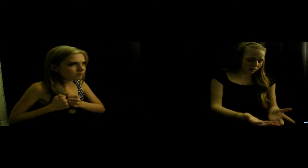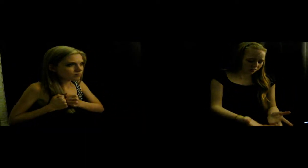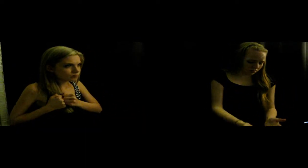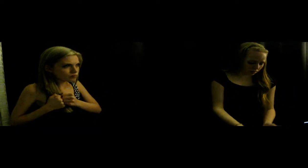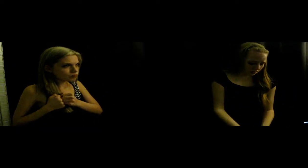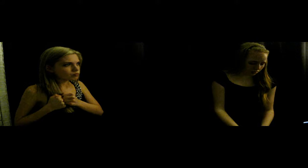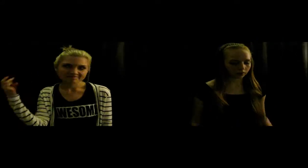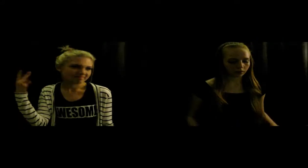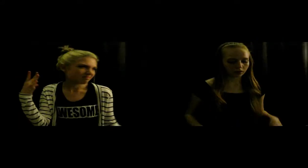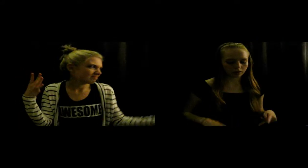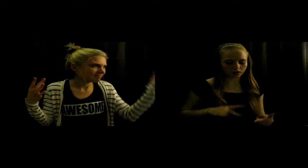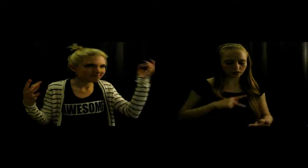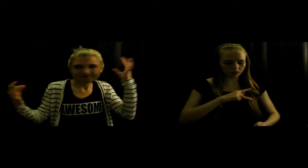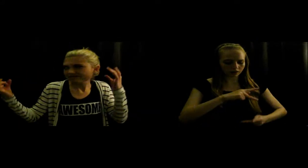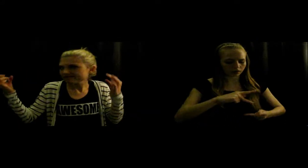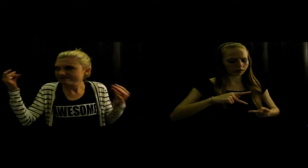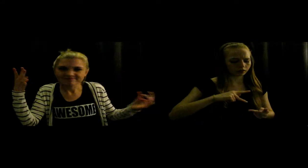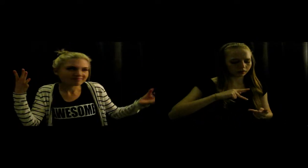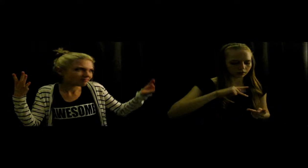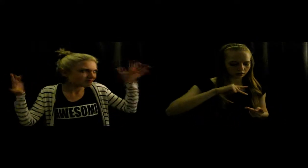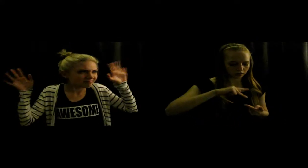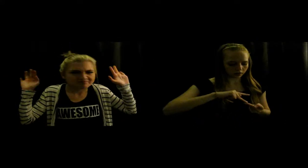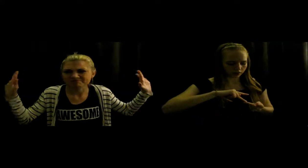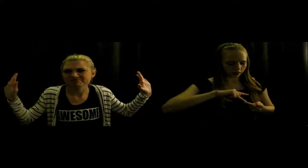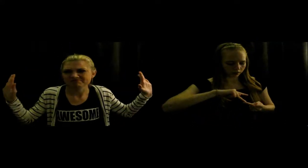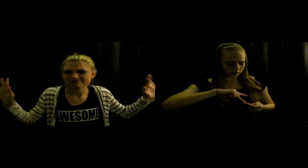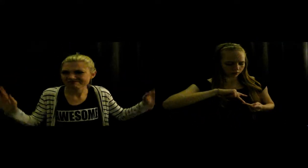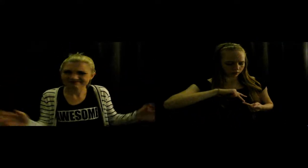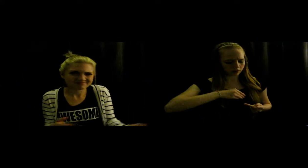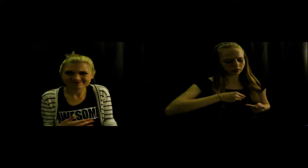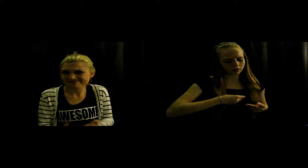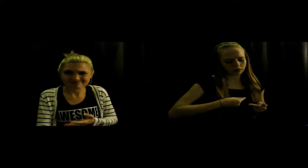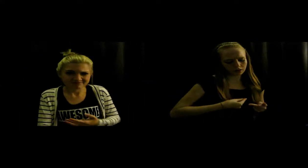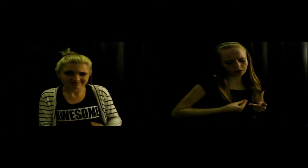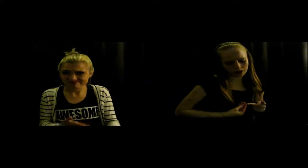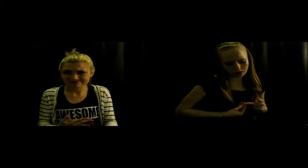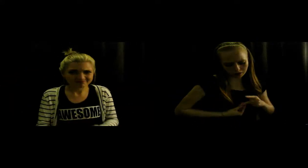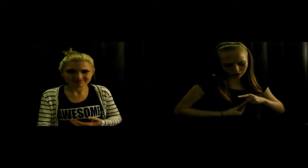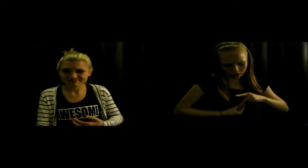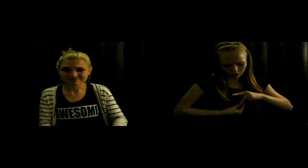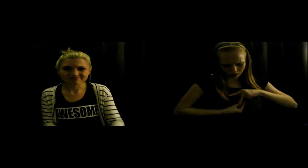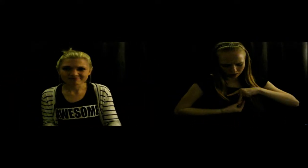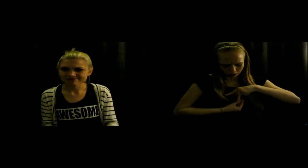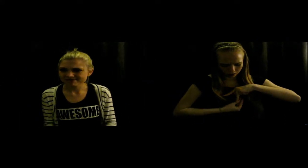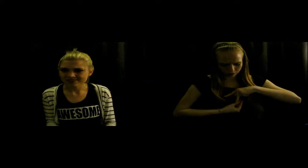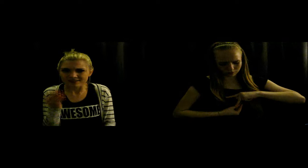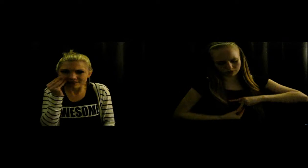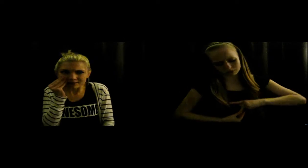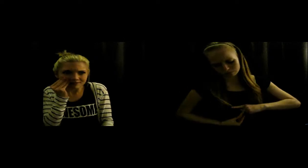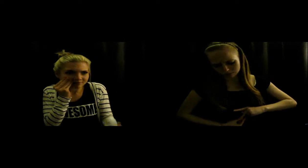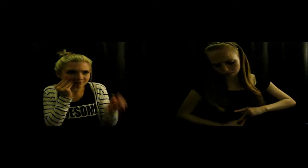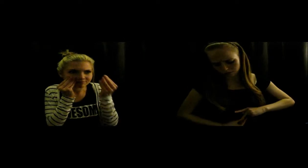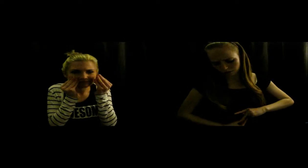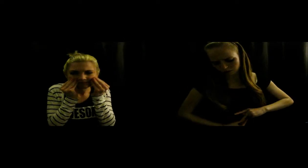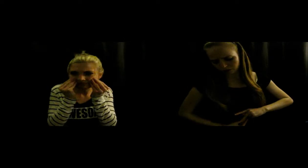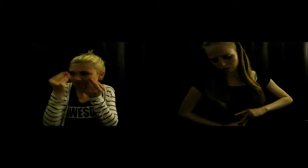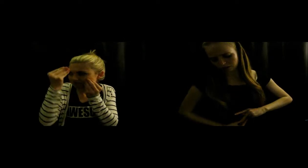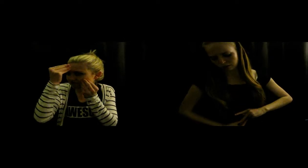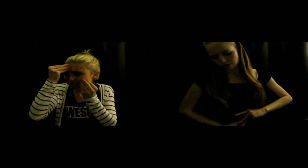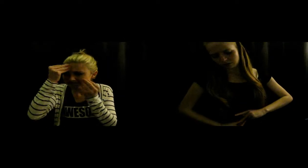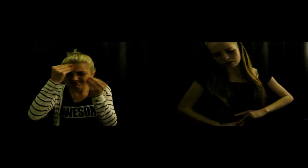You're left with mirrors and the pain away. You're why and voices ventilation and whatever's worth.